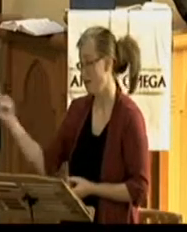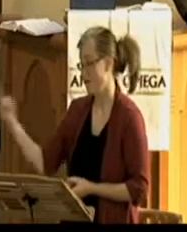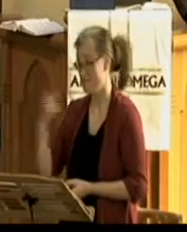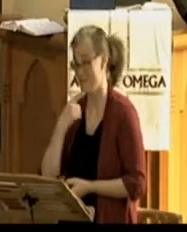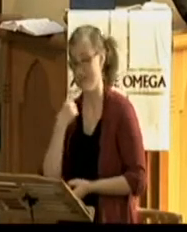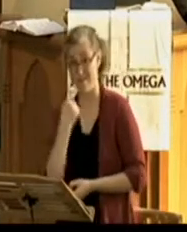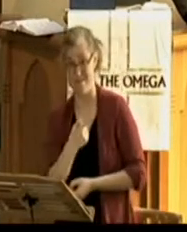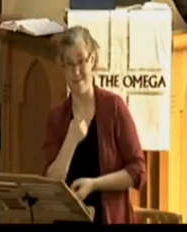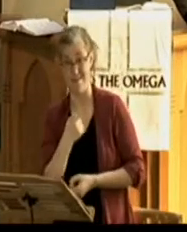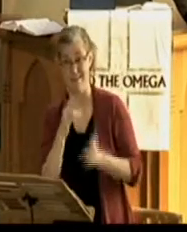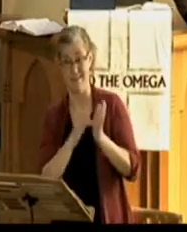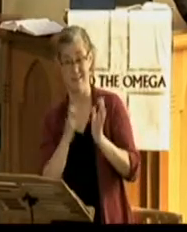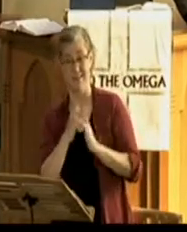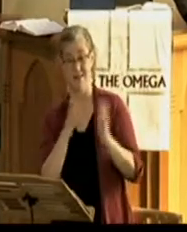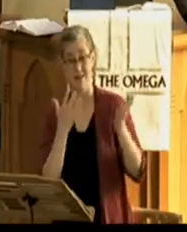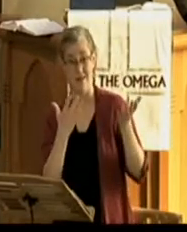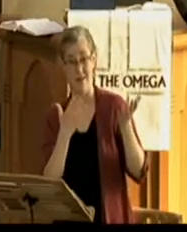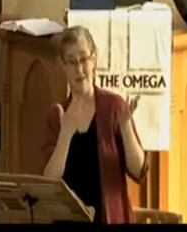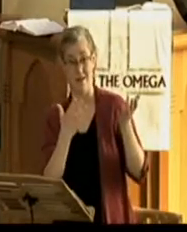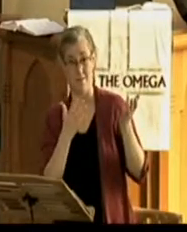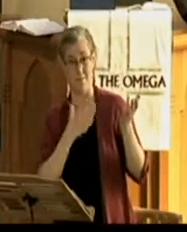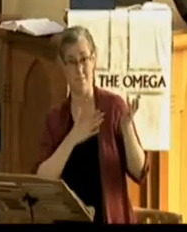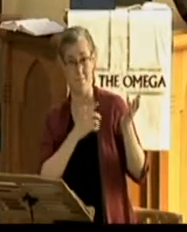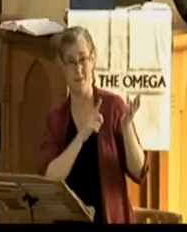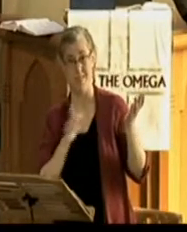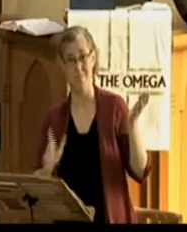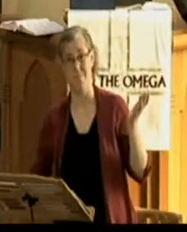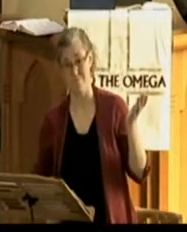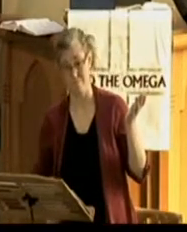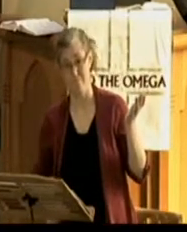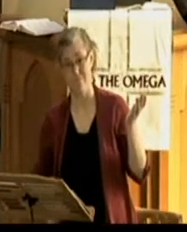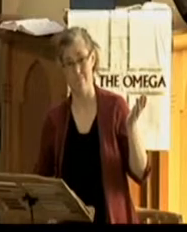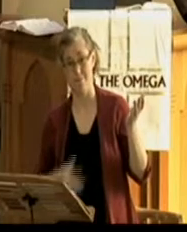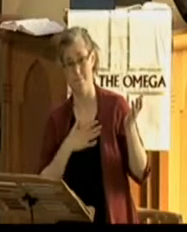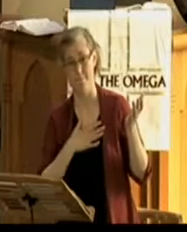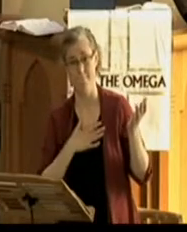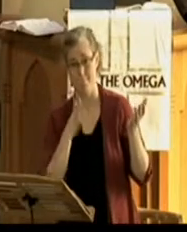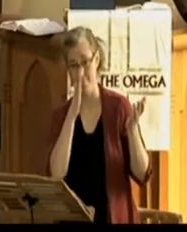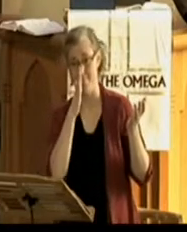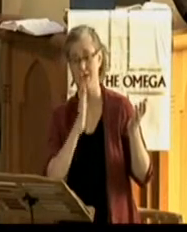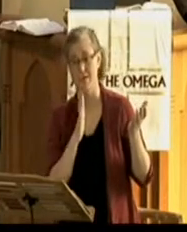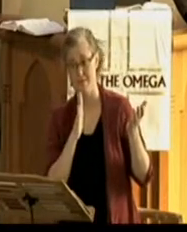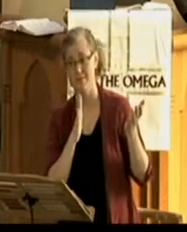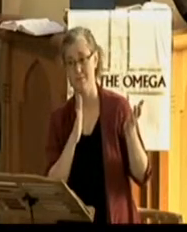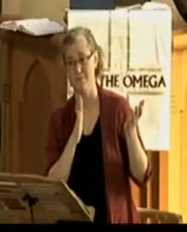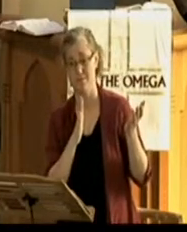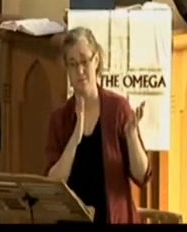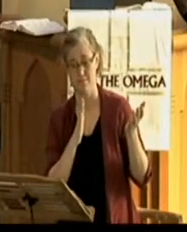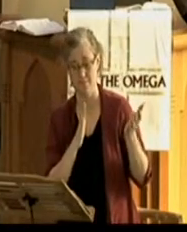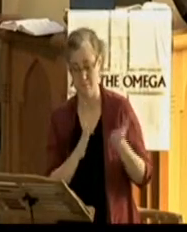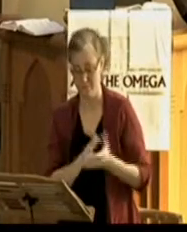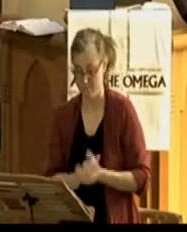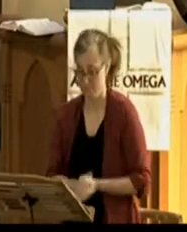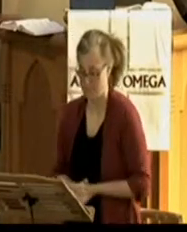We need to pray for that work in us. We need to fall down and worship even sometimes when we don't feel like it.